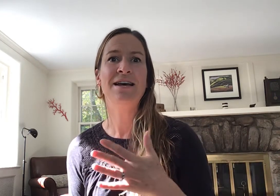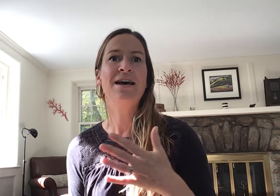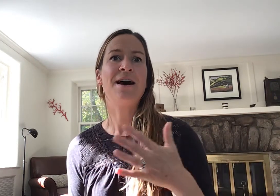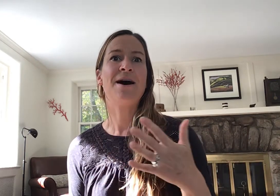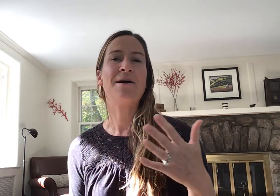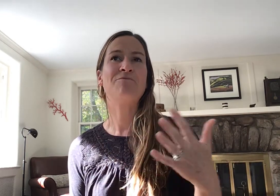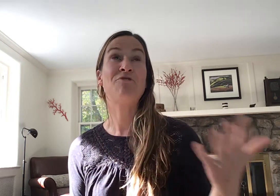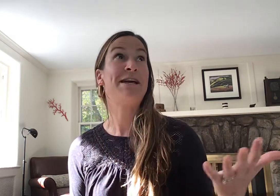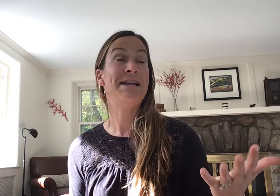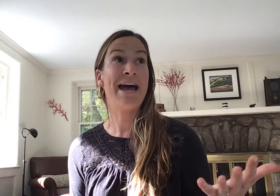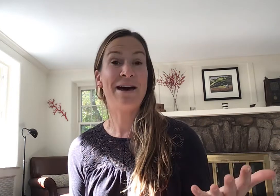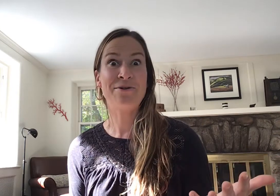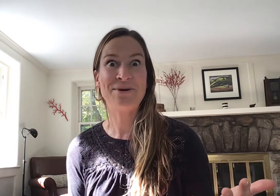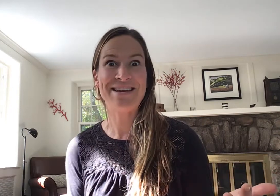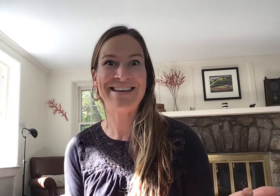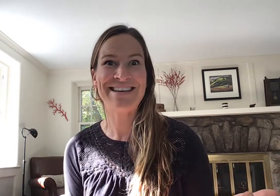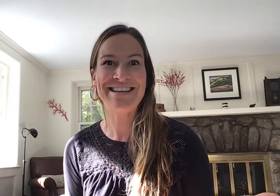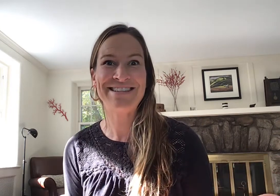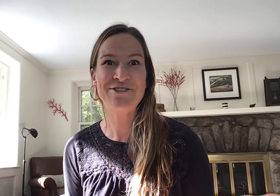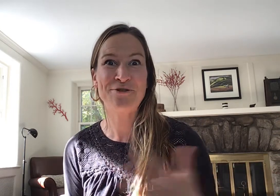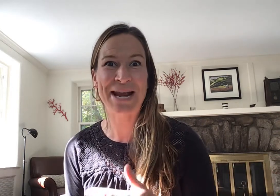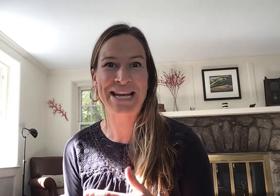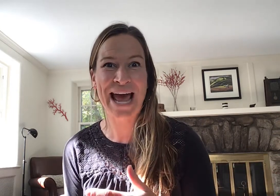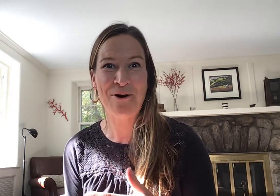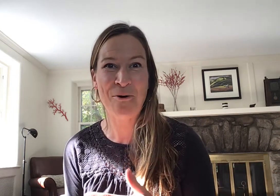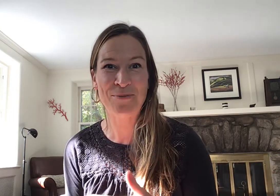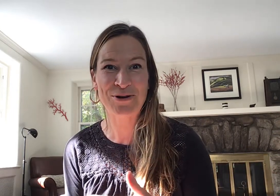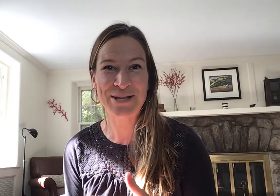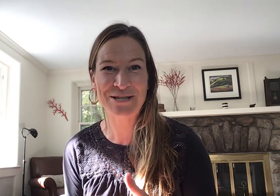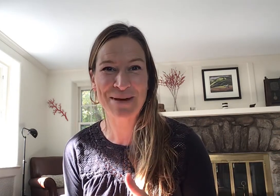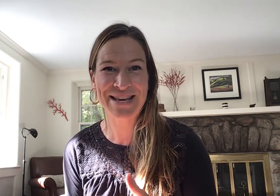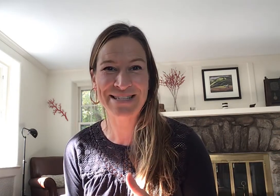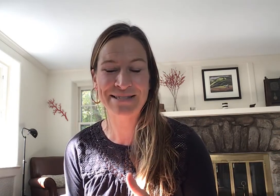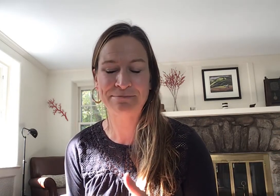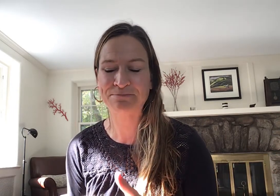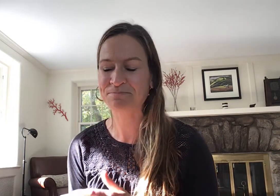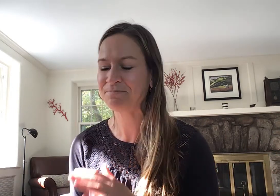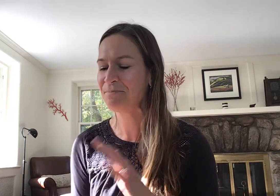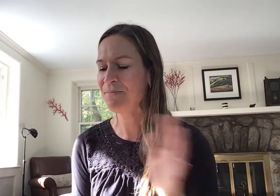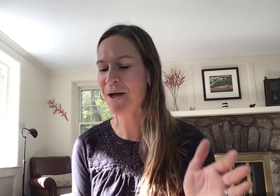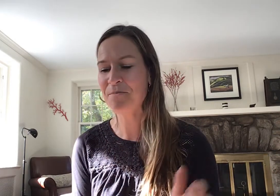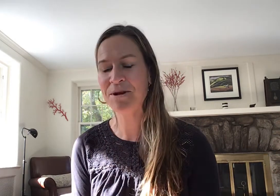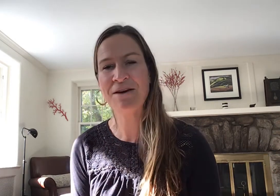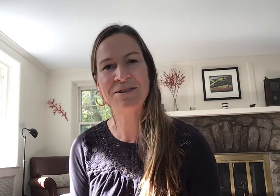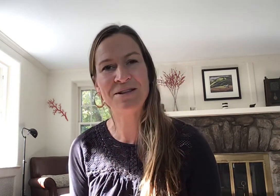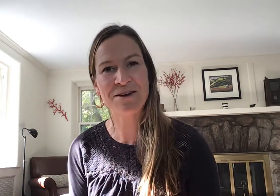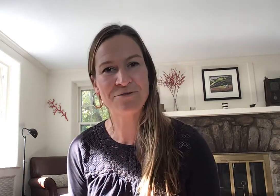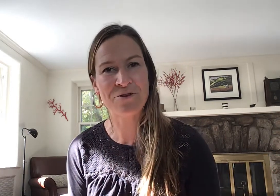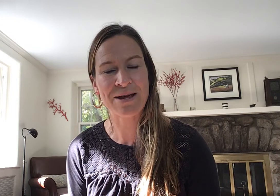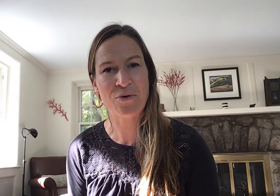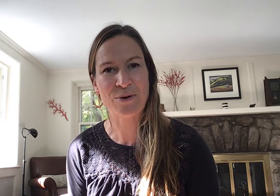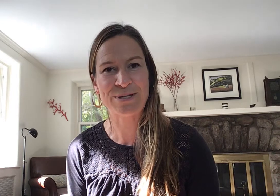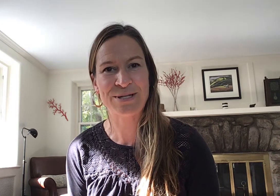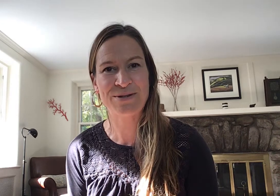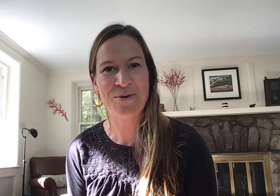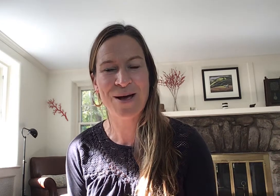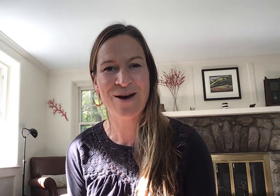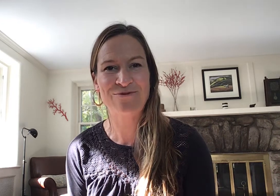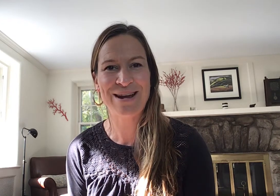right now it is creating an at-home learning space but i have a lot of great courses going on